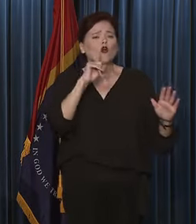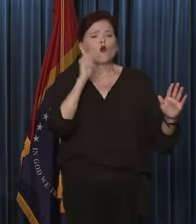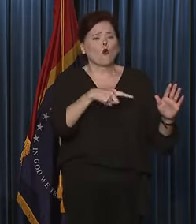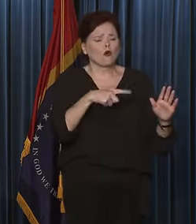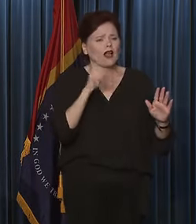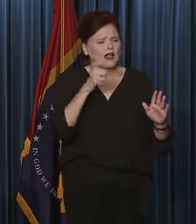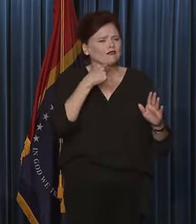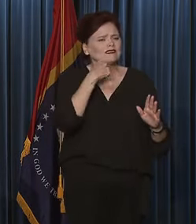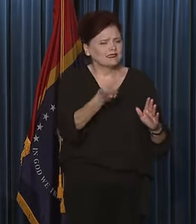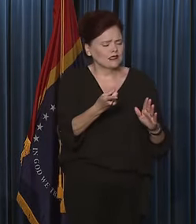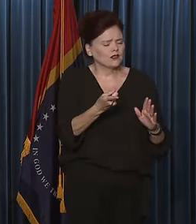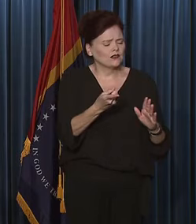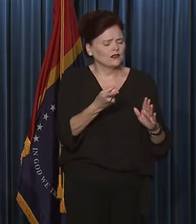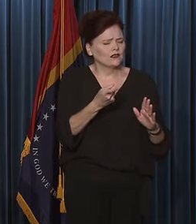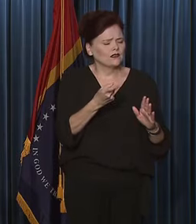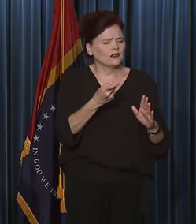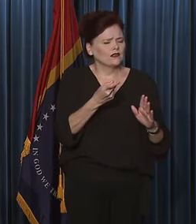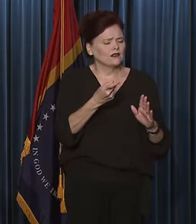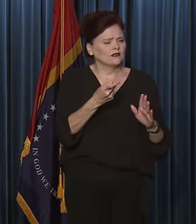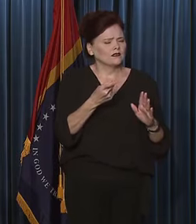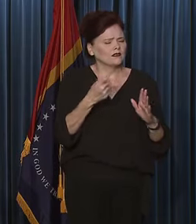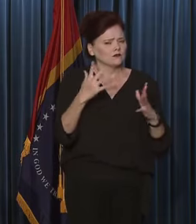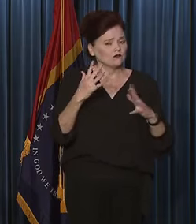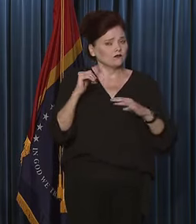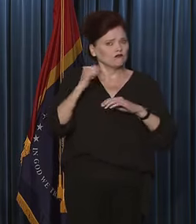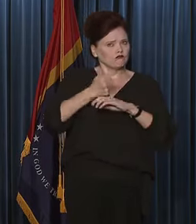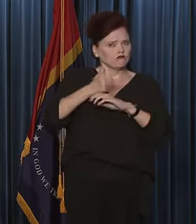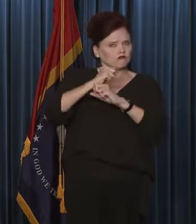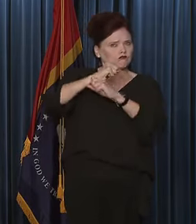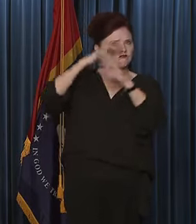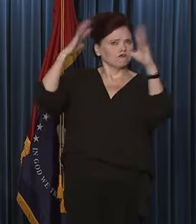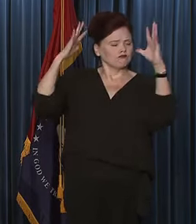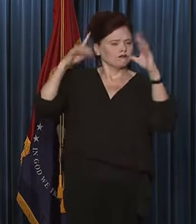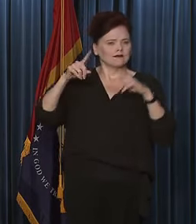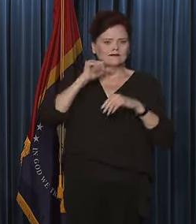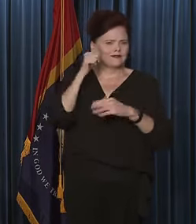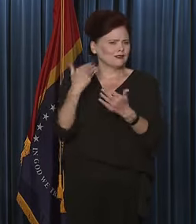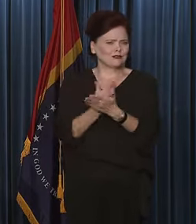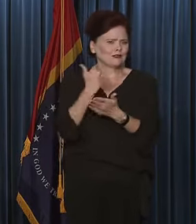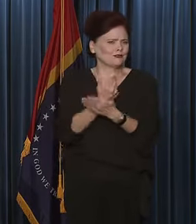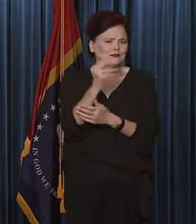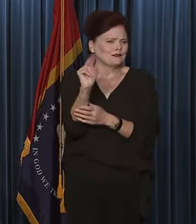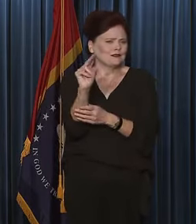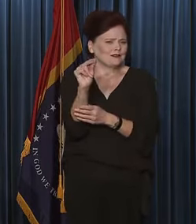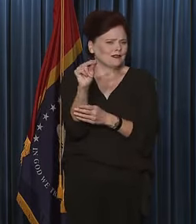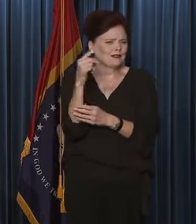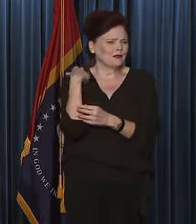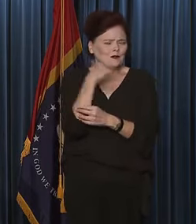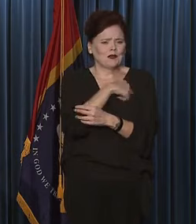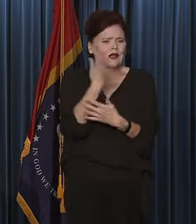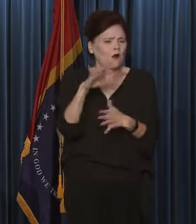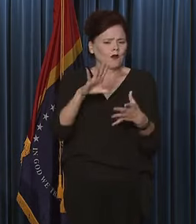tell y'all guys, let's, let's, let's set the stage. This is not a new order. This is an order that we released back in 2020.